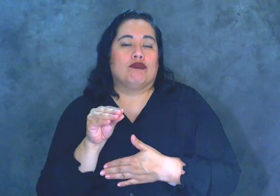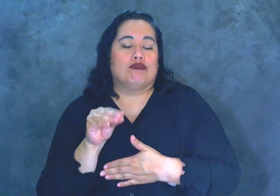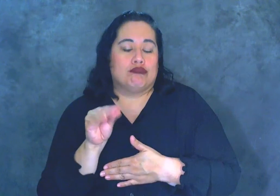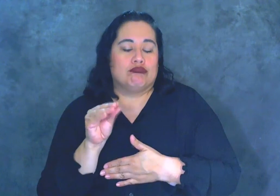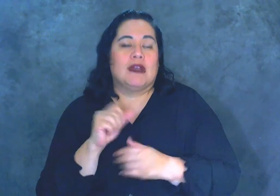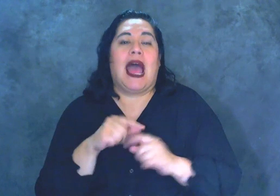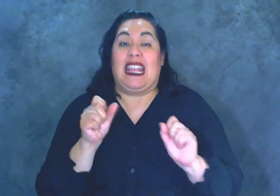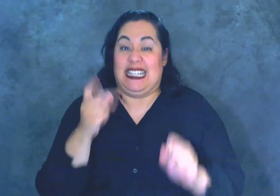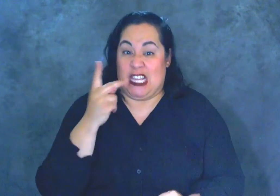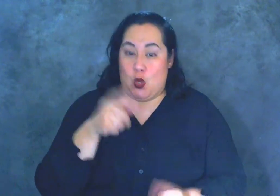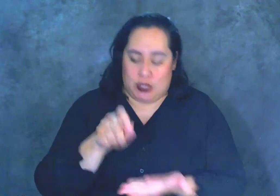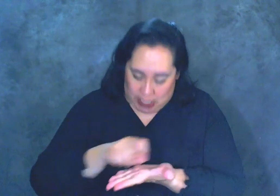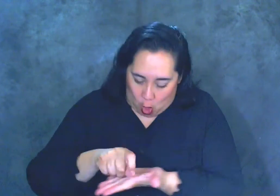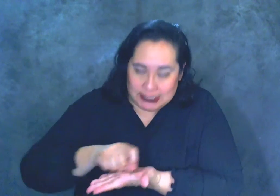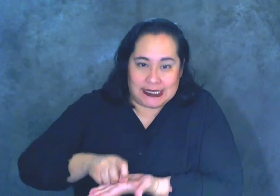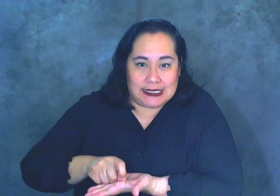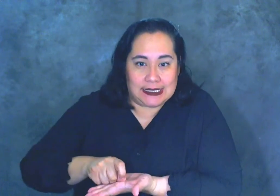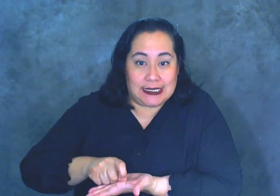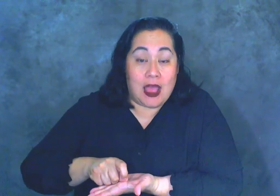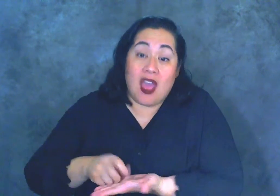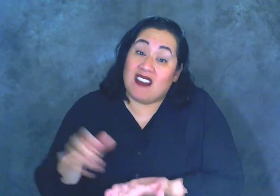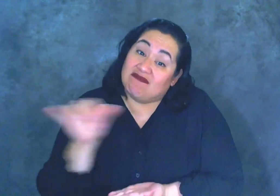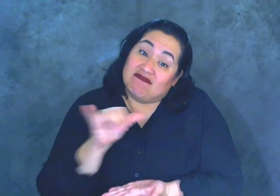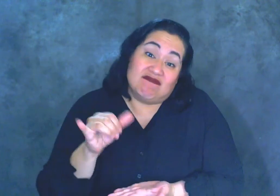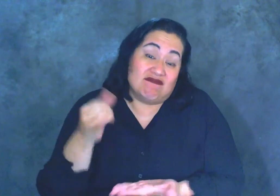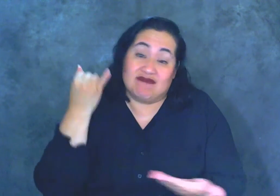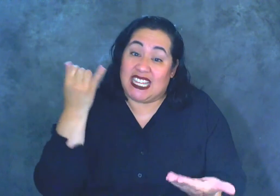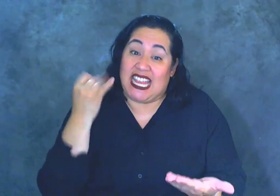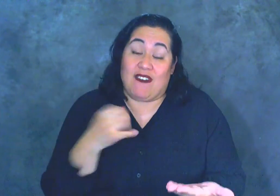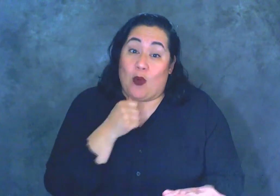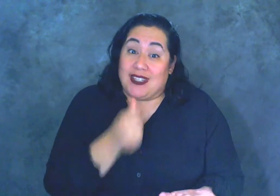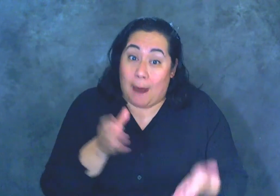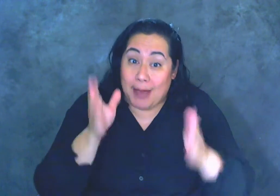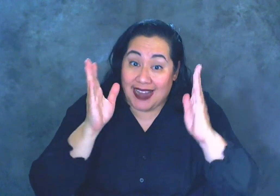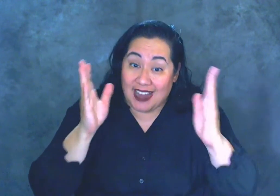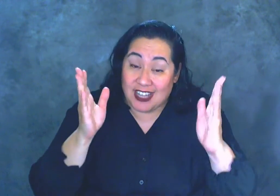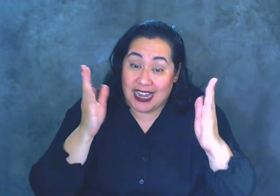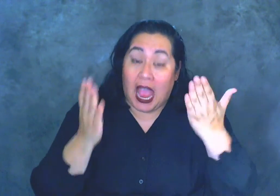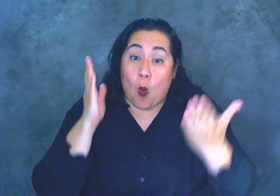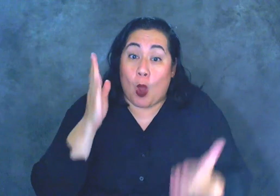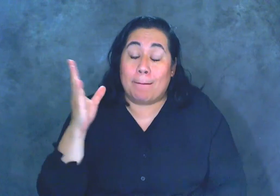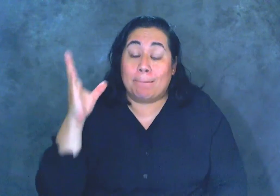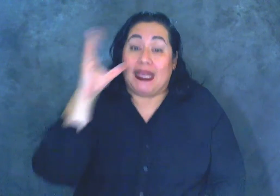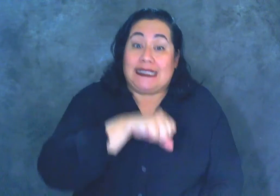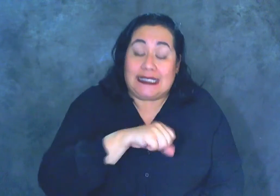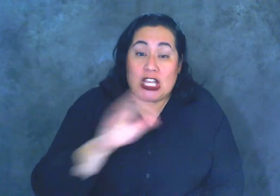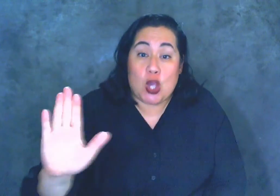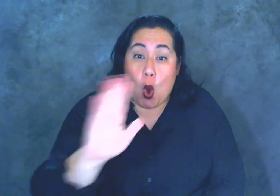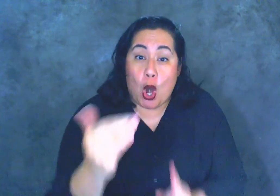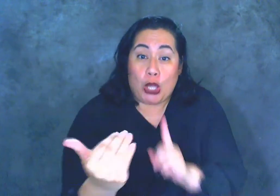I can see you taking notes. And likewise, if I wasn't paying attention, I'd miss the cues for when